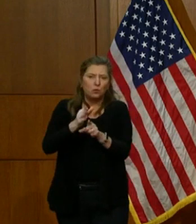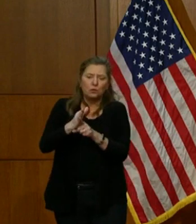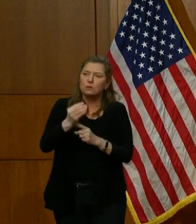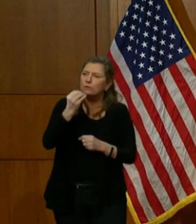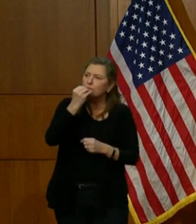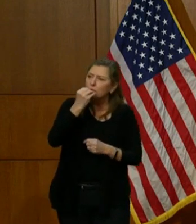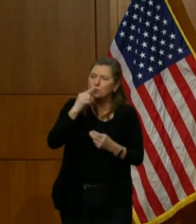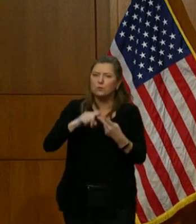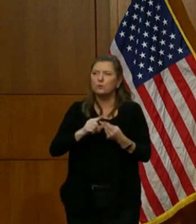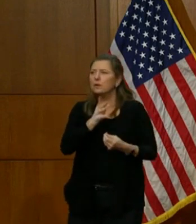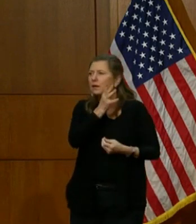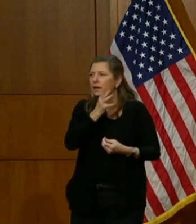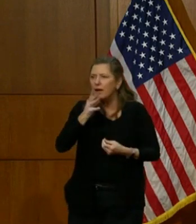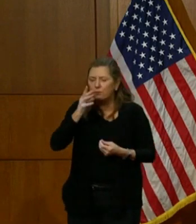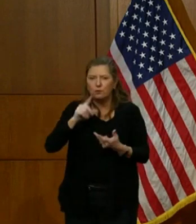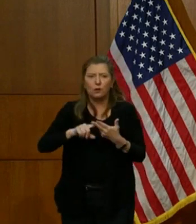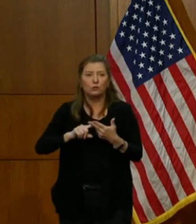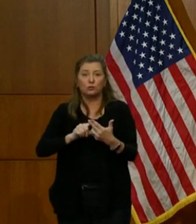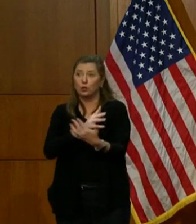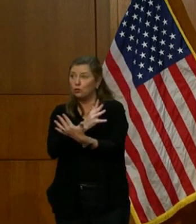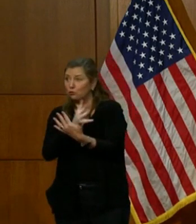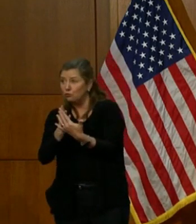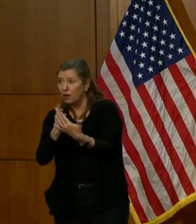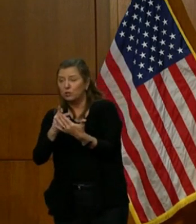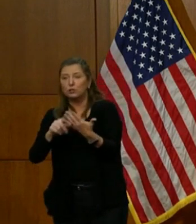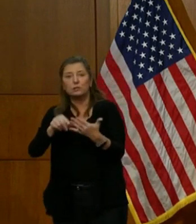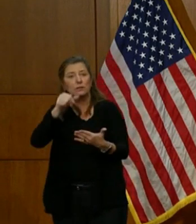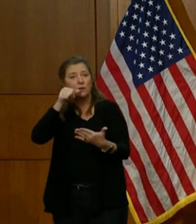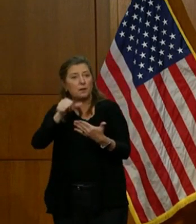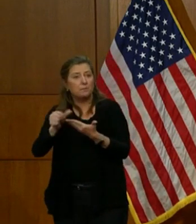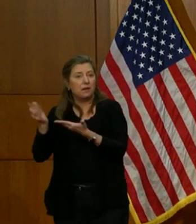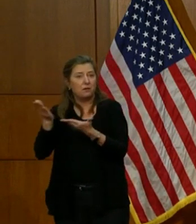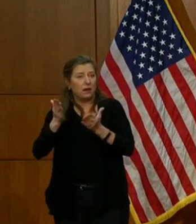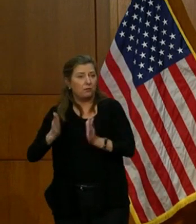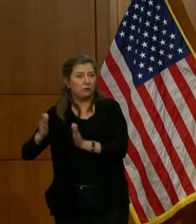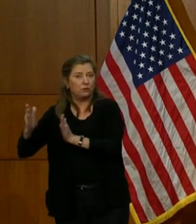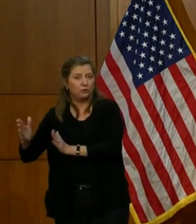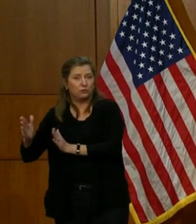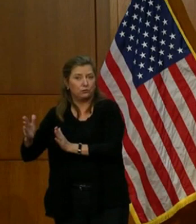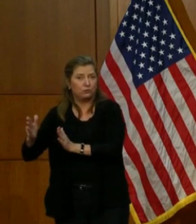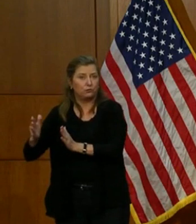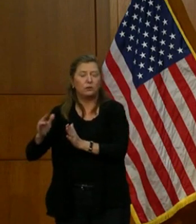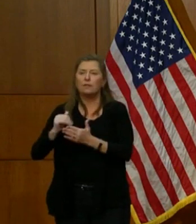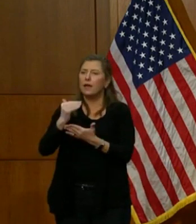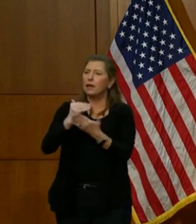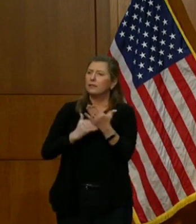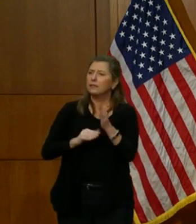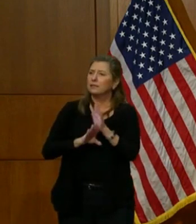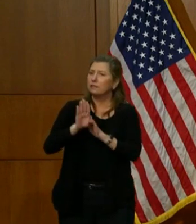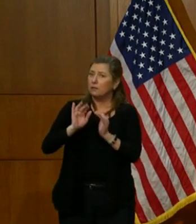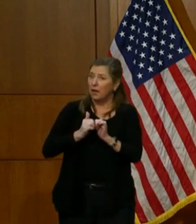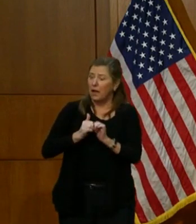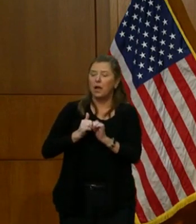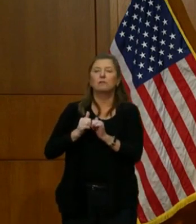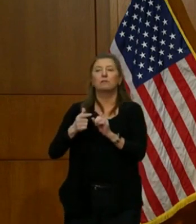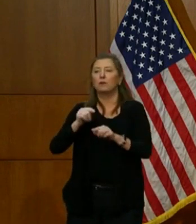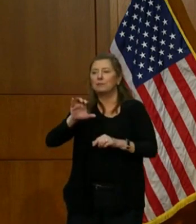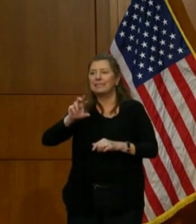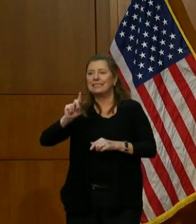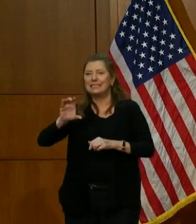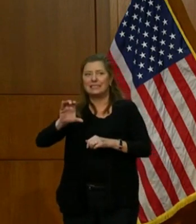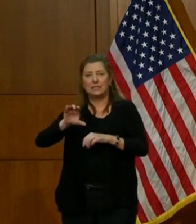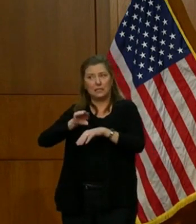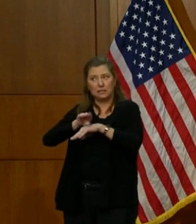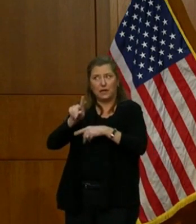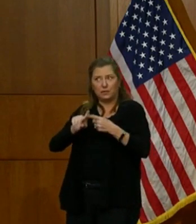and agriculture, corrections, and mail carriers. This list has been developed based on guidance the CDC has